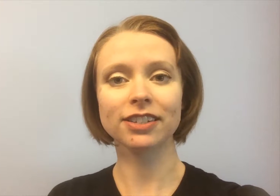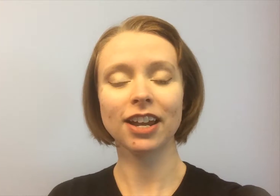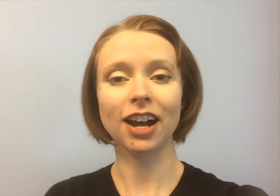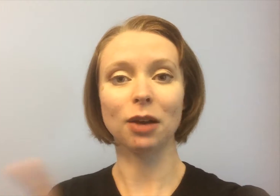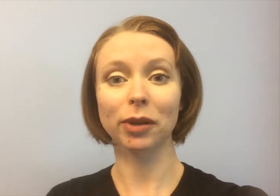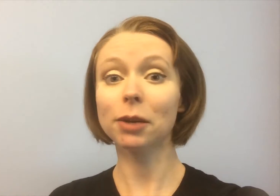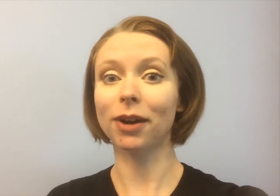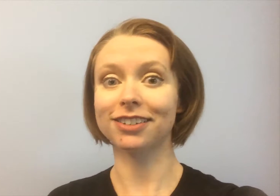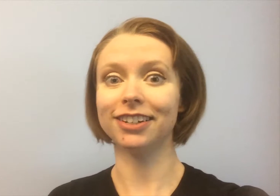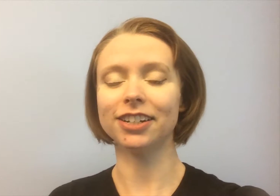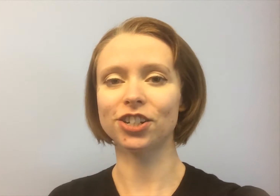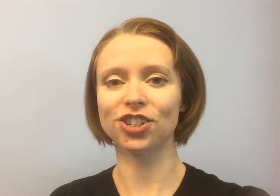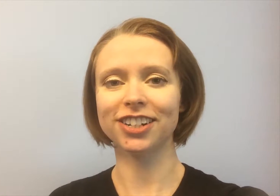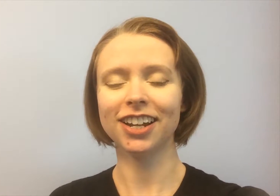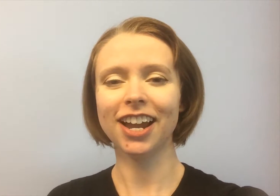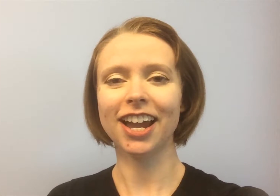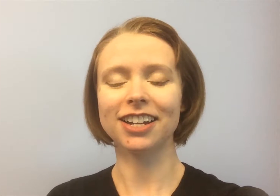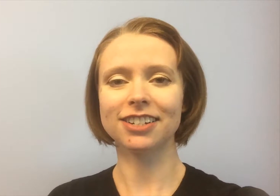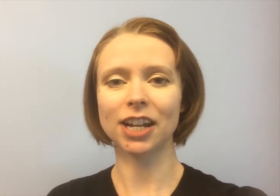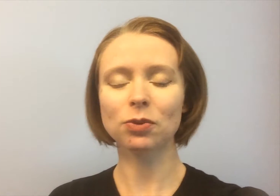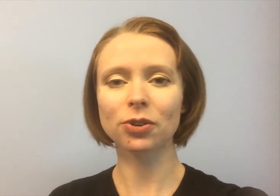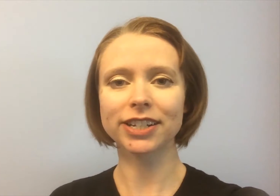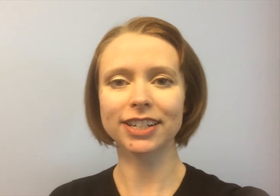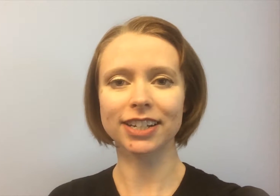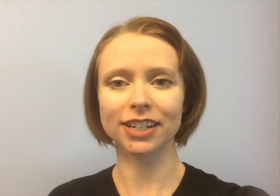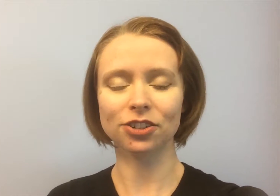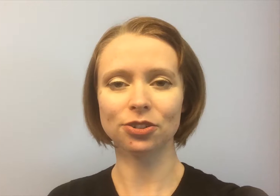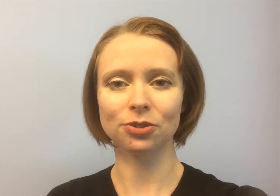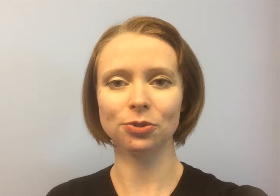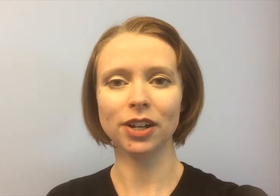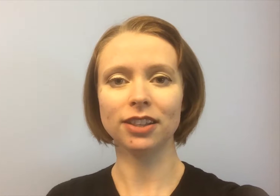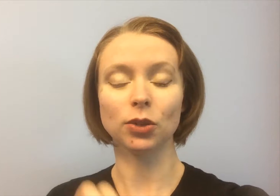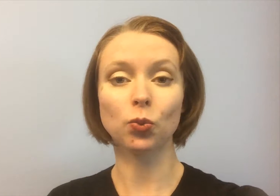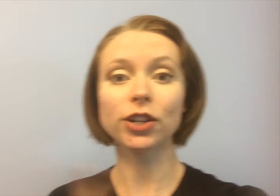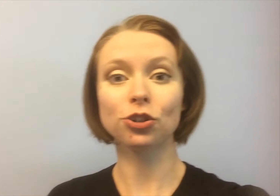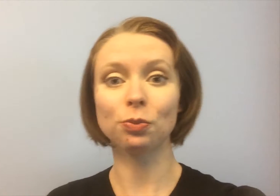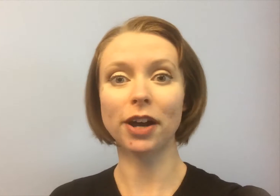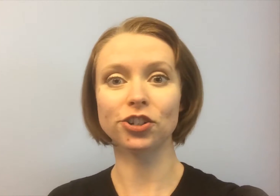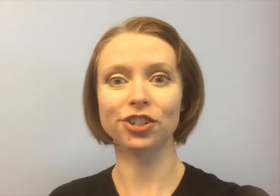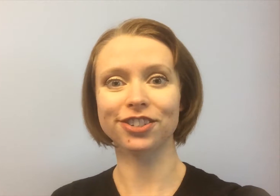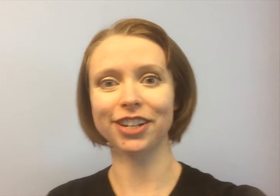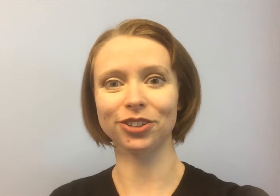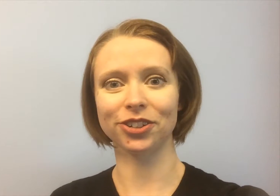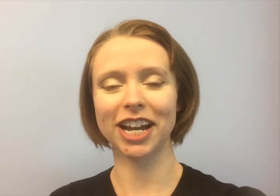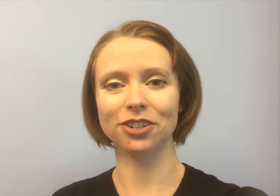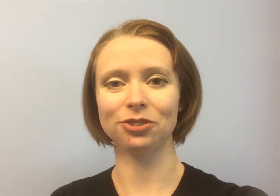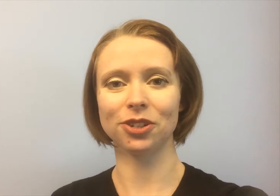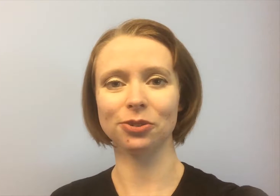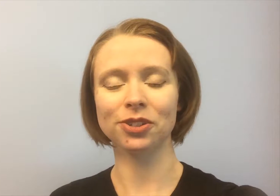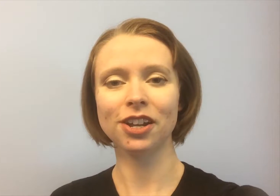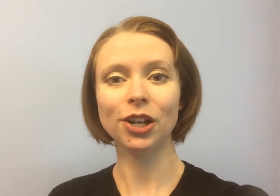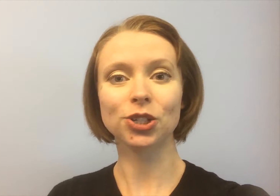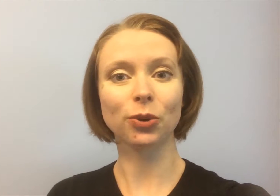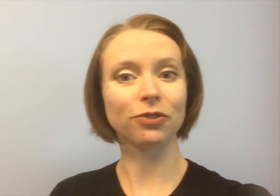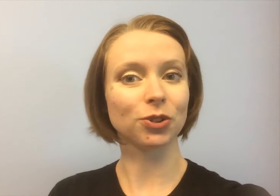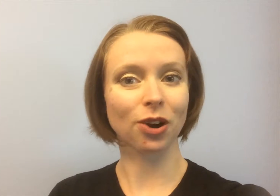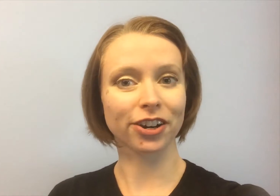kickboxing edition and today we're going to get into the one-two punches and learn how to do those so if you are